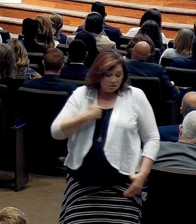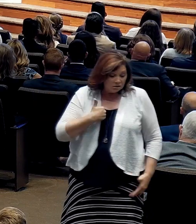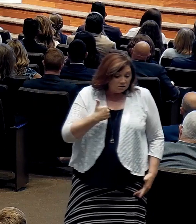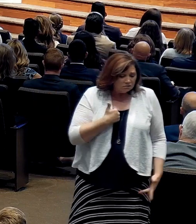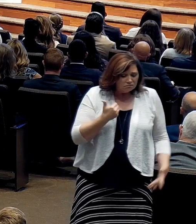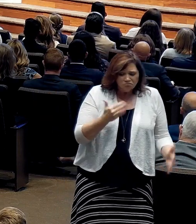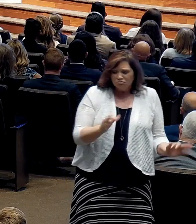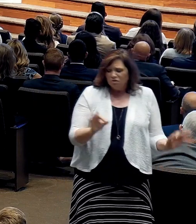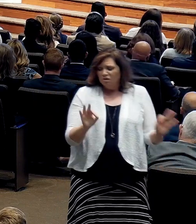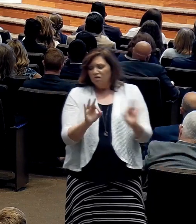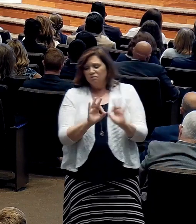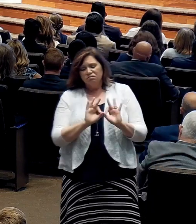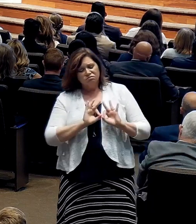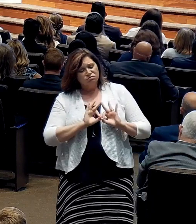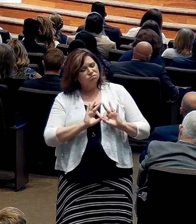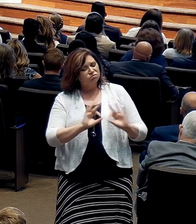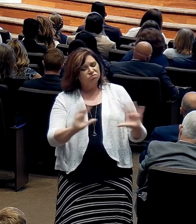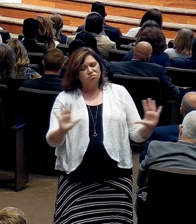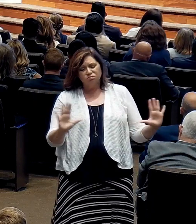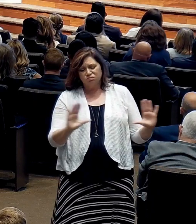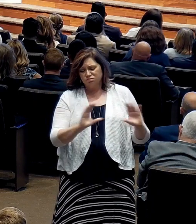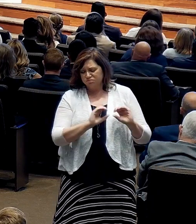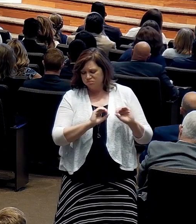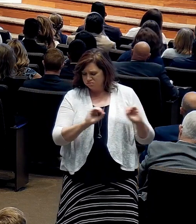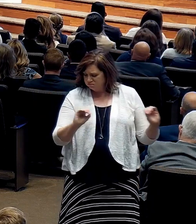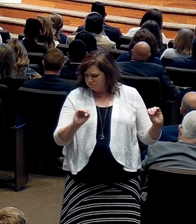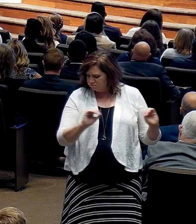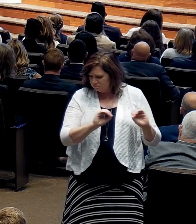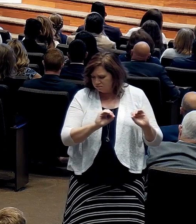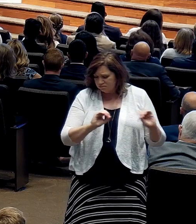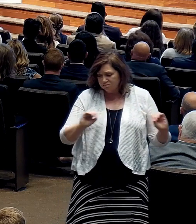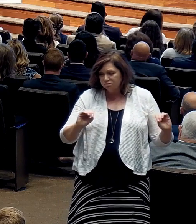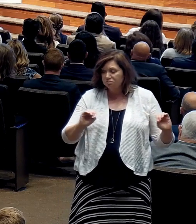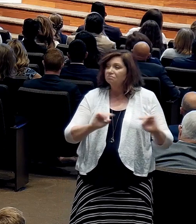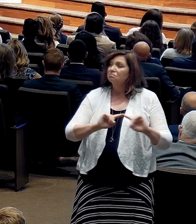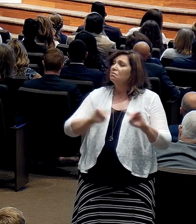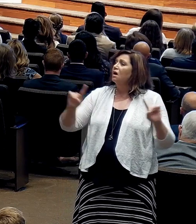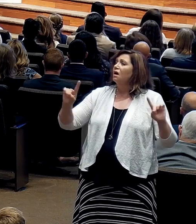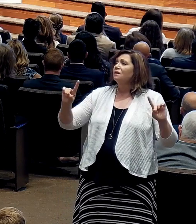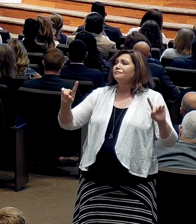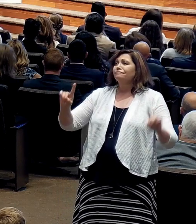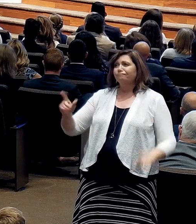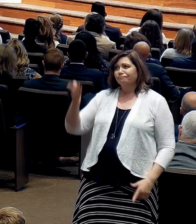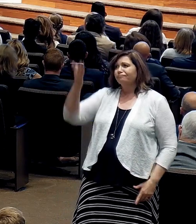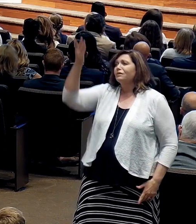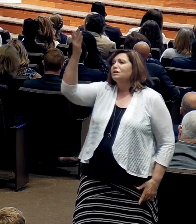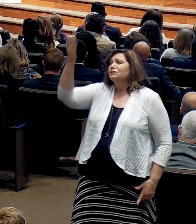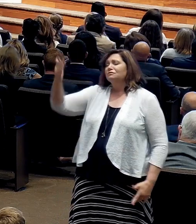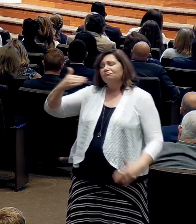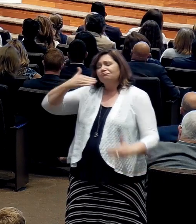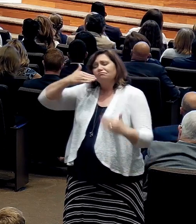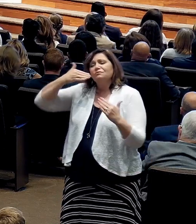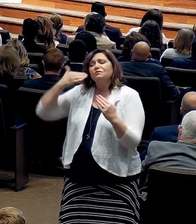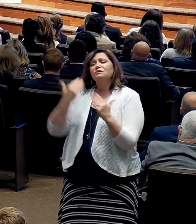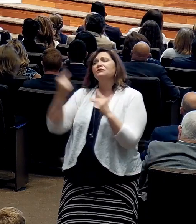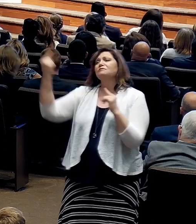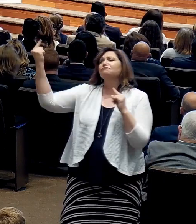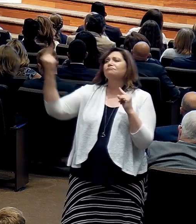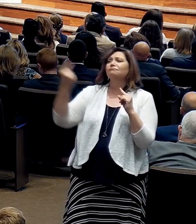you've been so good to me. I am